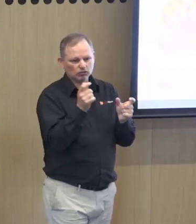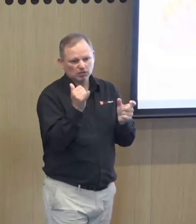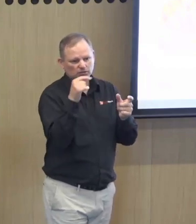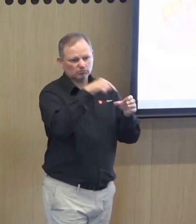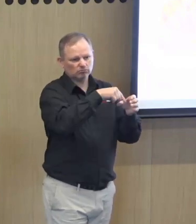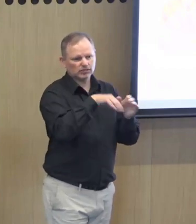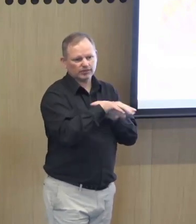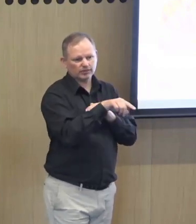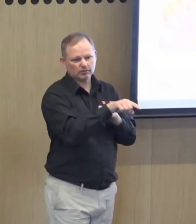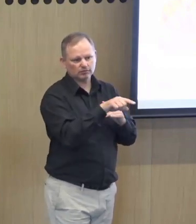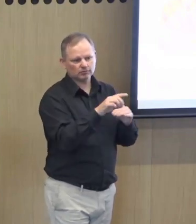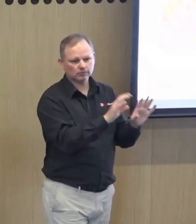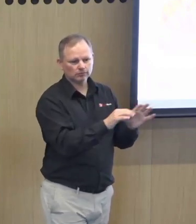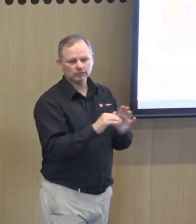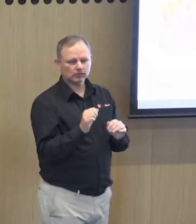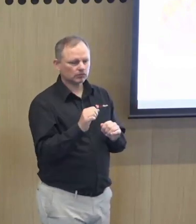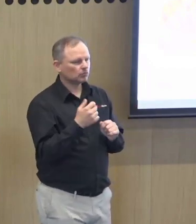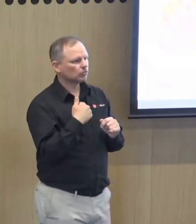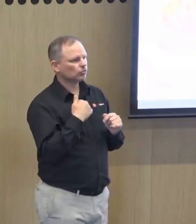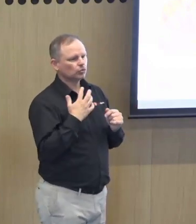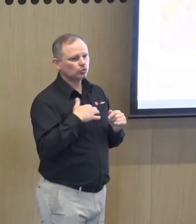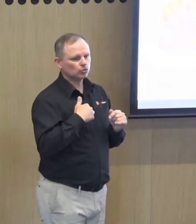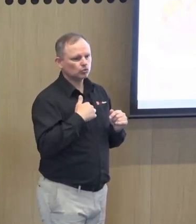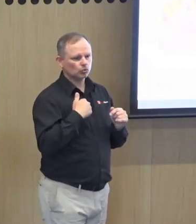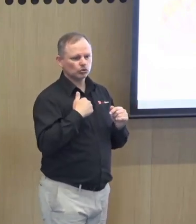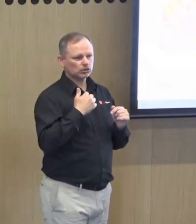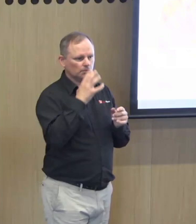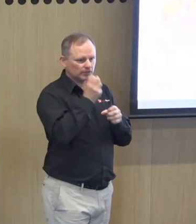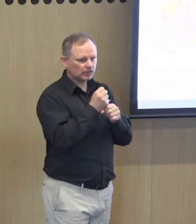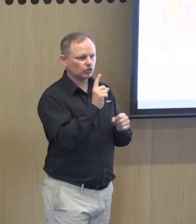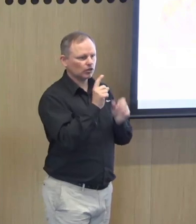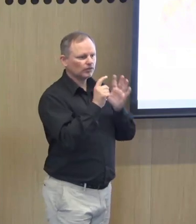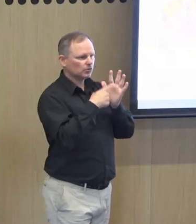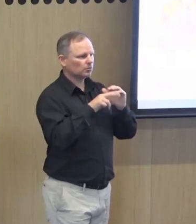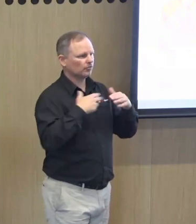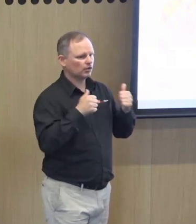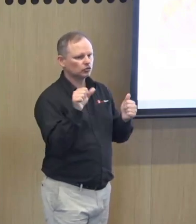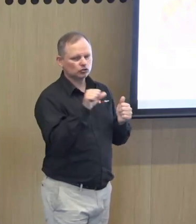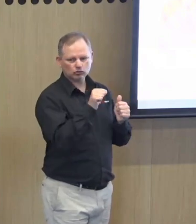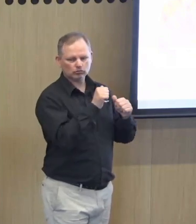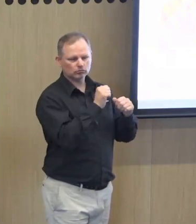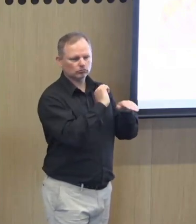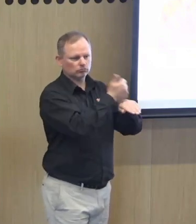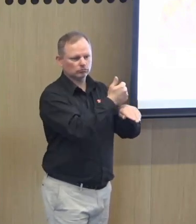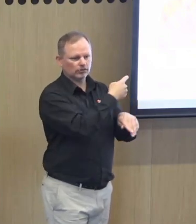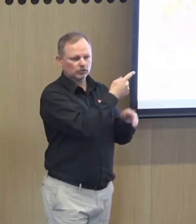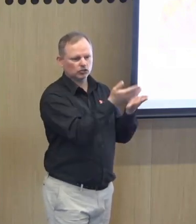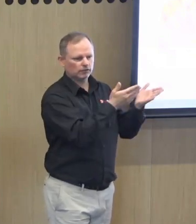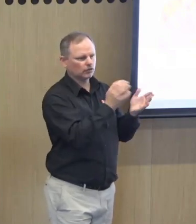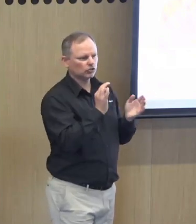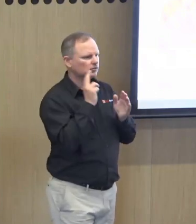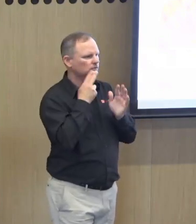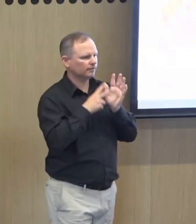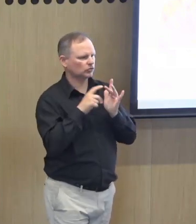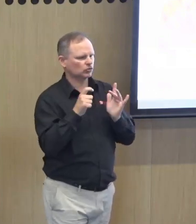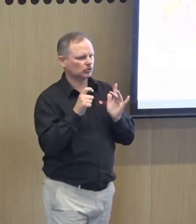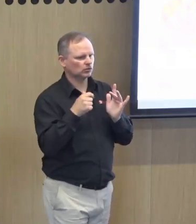list of priorities that we'll be focusing on and that of course would be one of those we believe that department of health obviously should be setting up this service not their